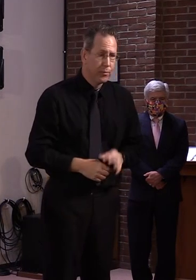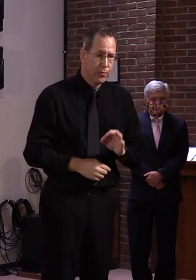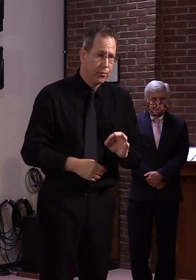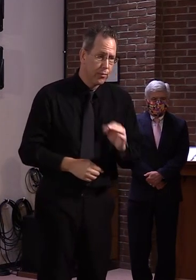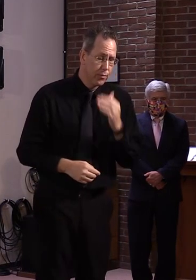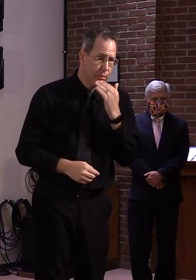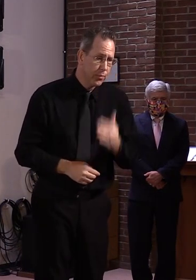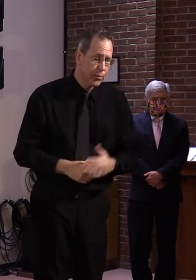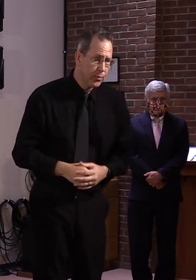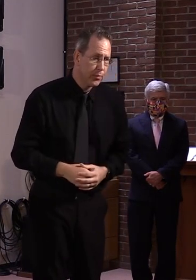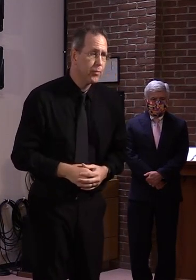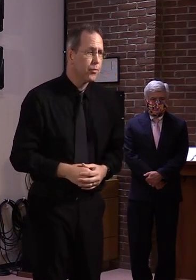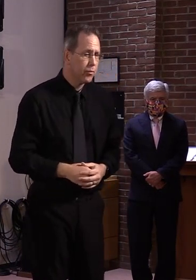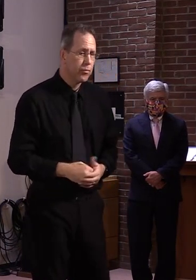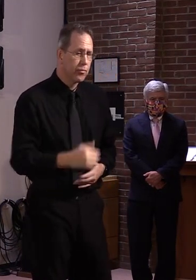Kat WCAX.